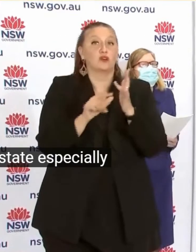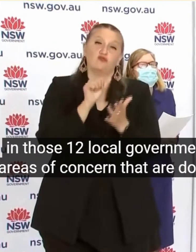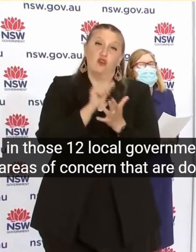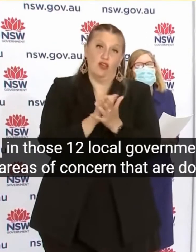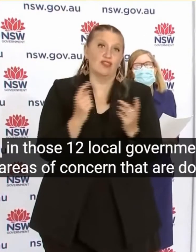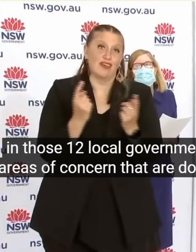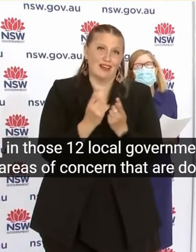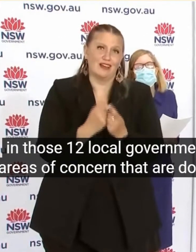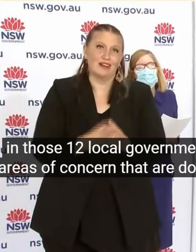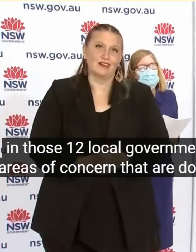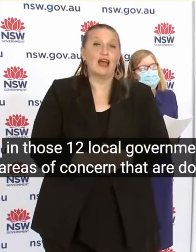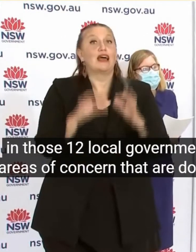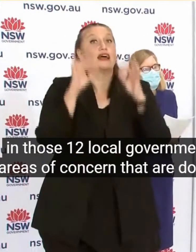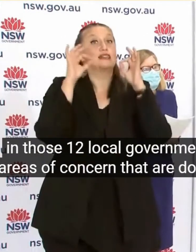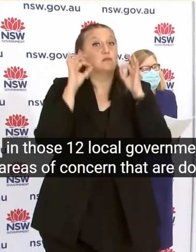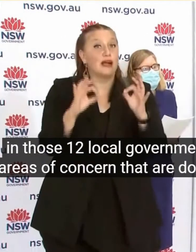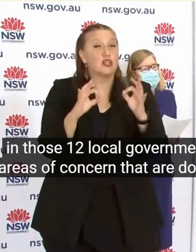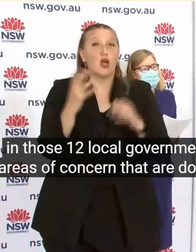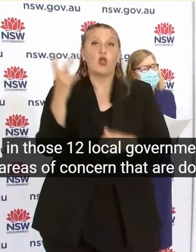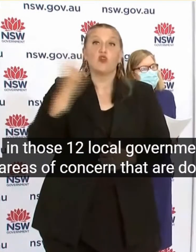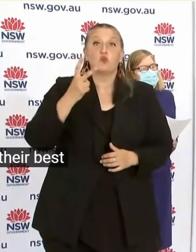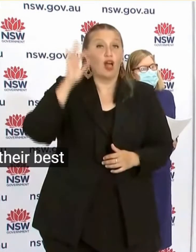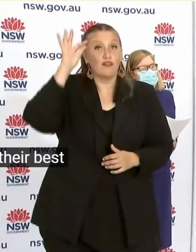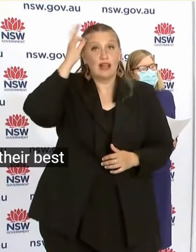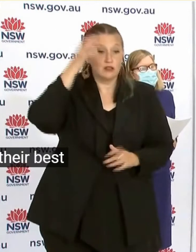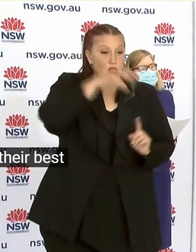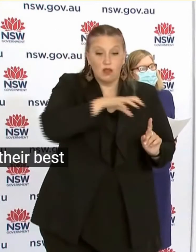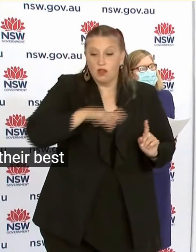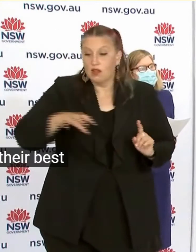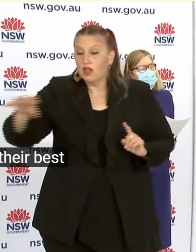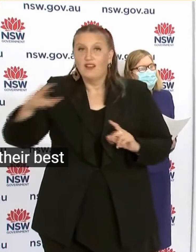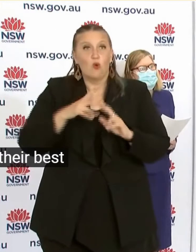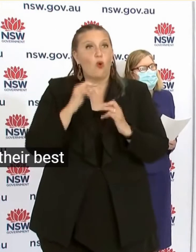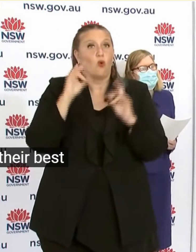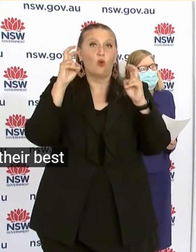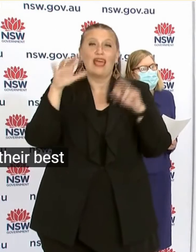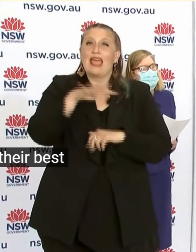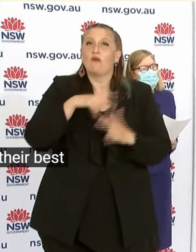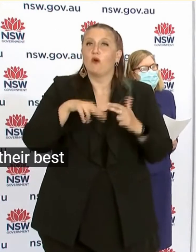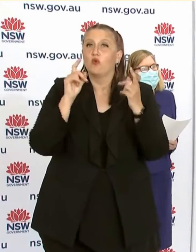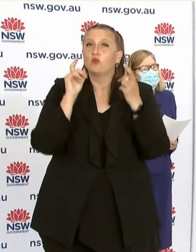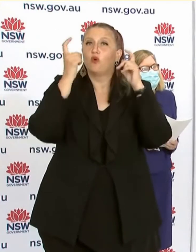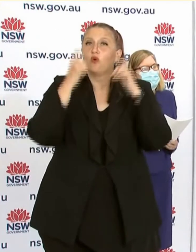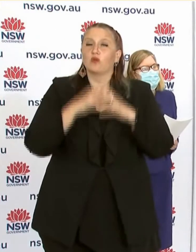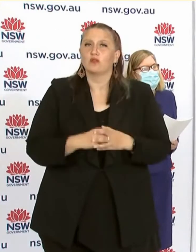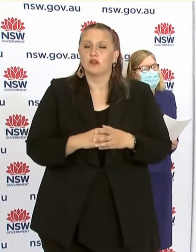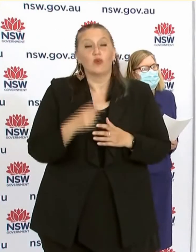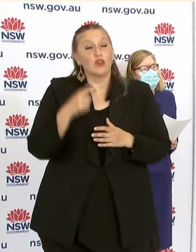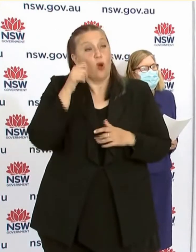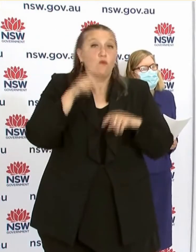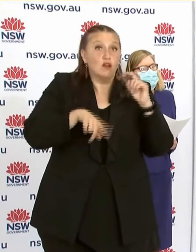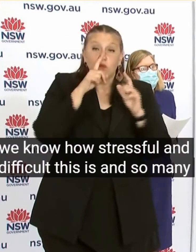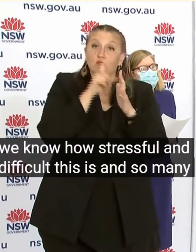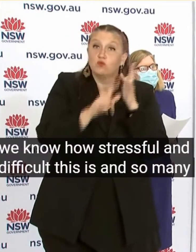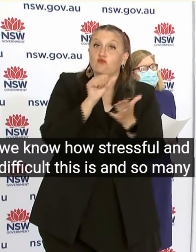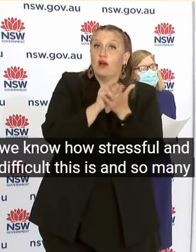best We know how stressful and difficult this is And so many people are doing their best But unfortunately, the case numbers continue to